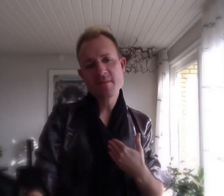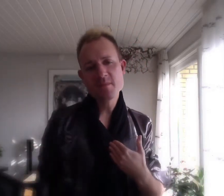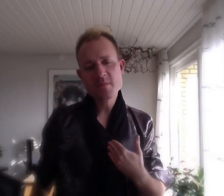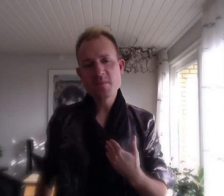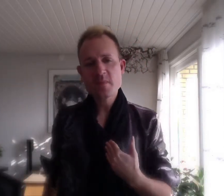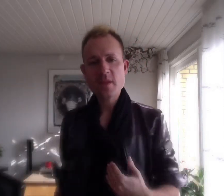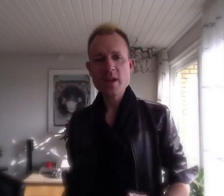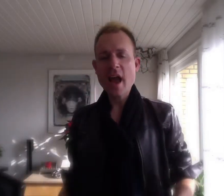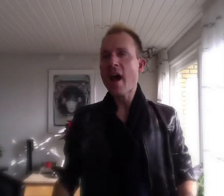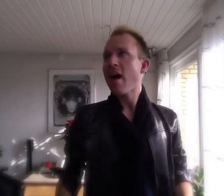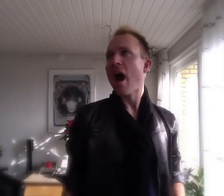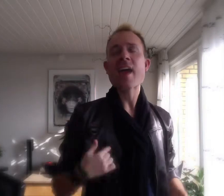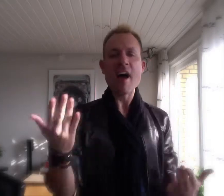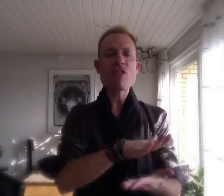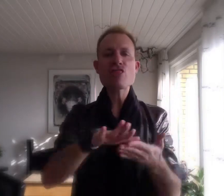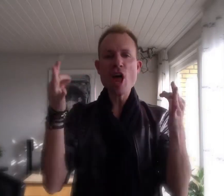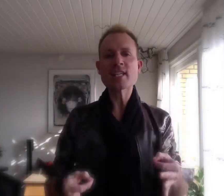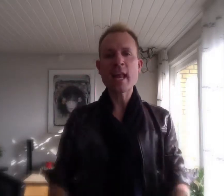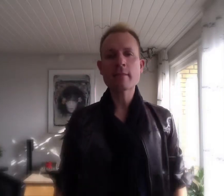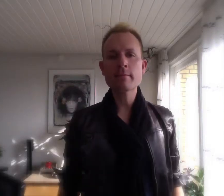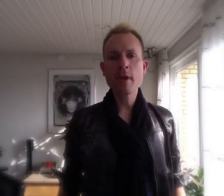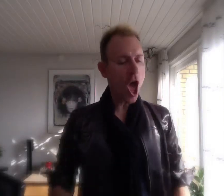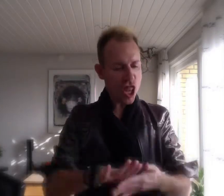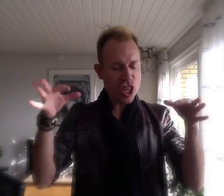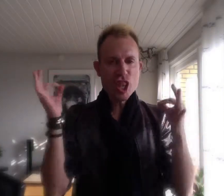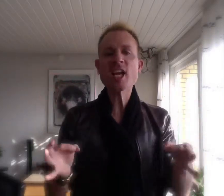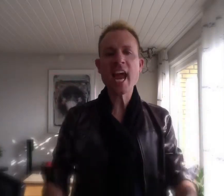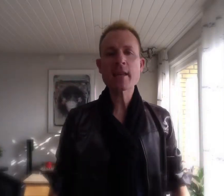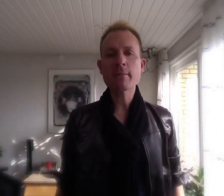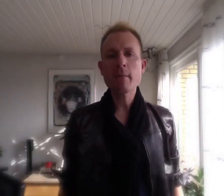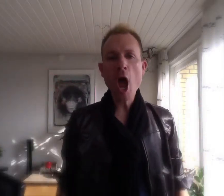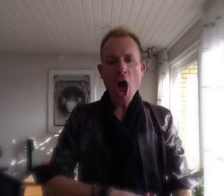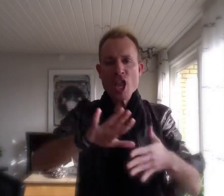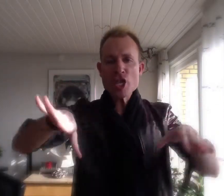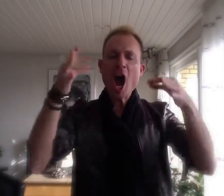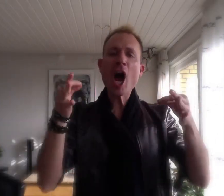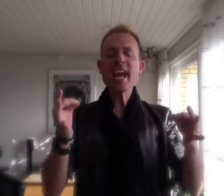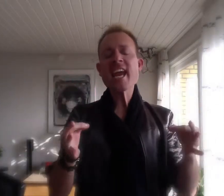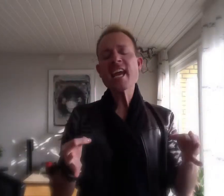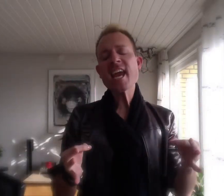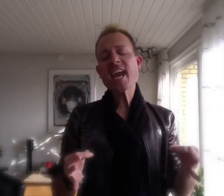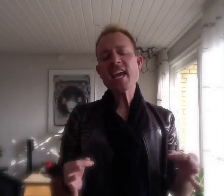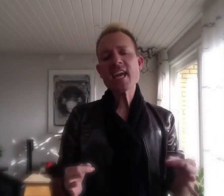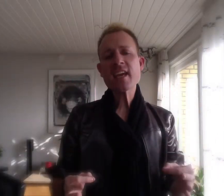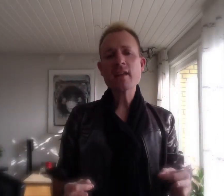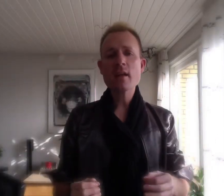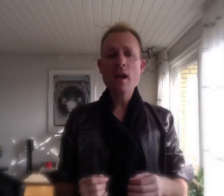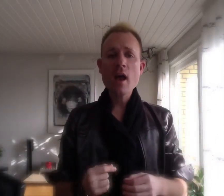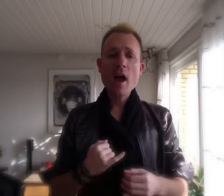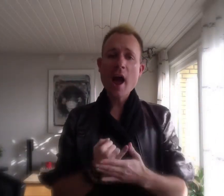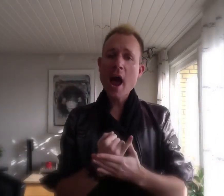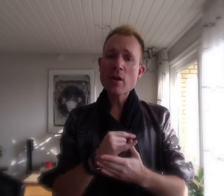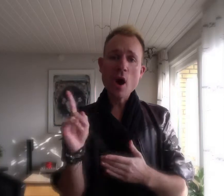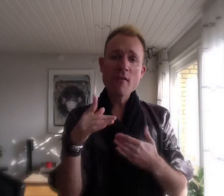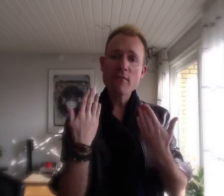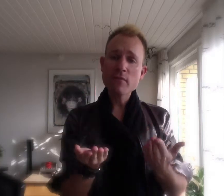I have nothing Nothing Nothing If I don't